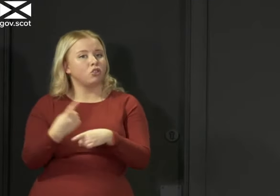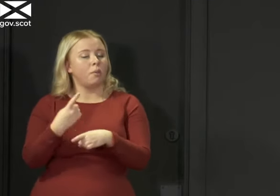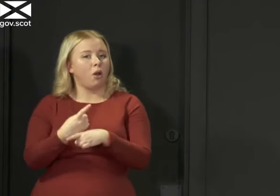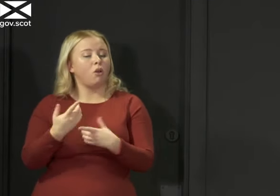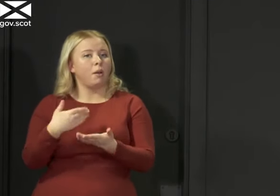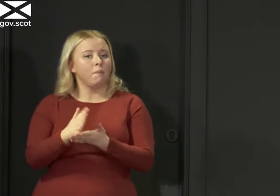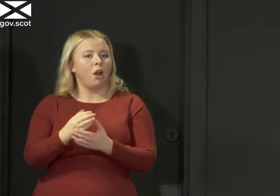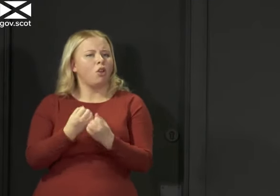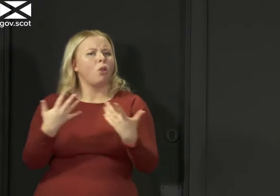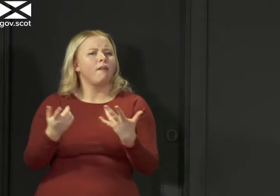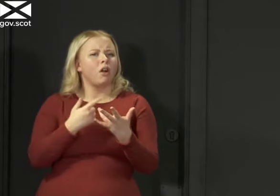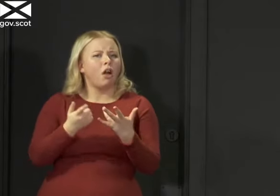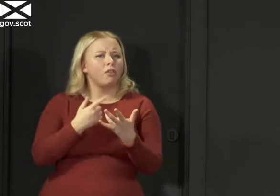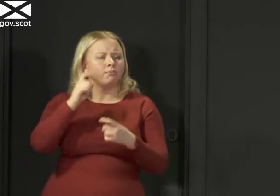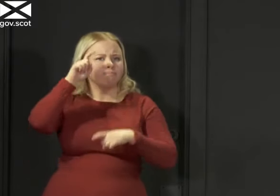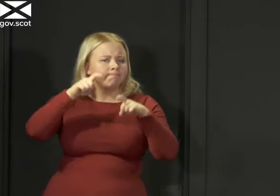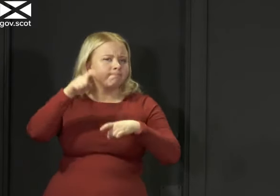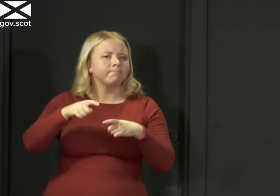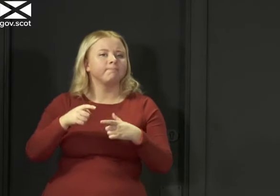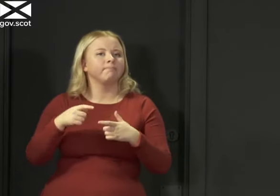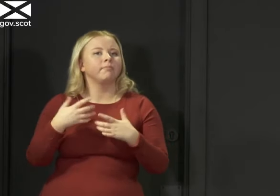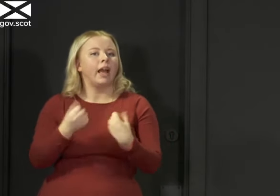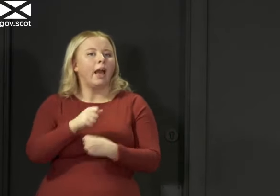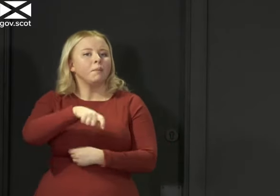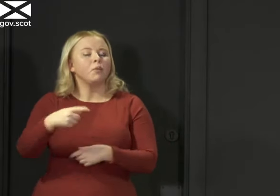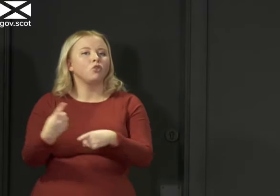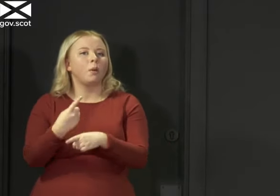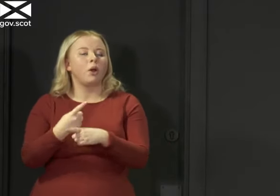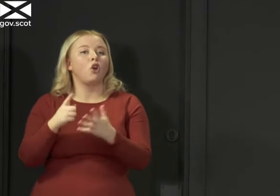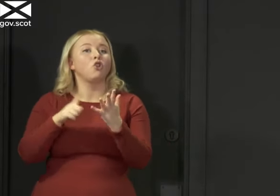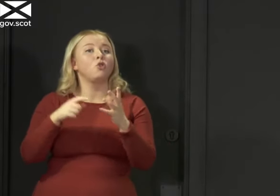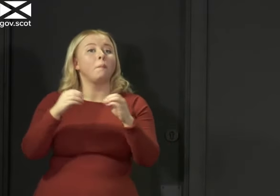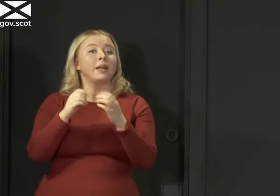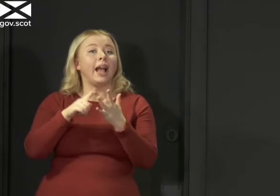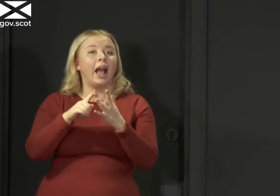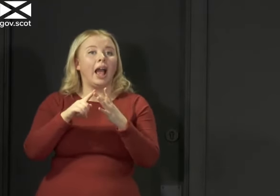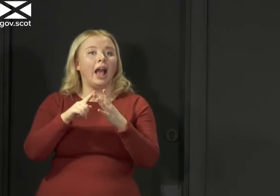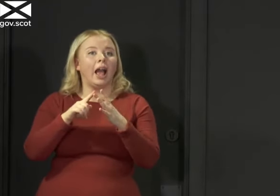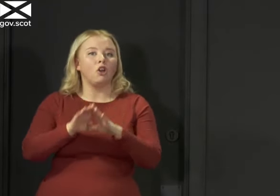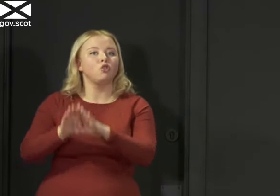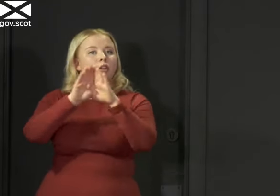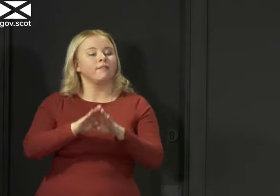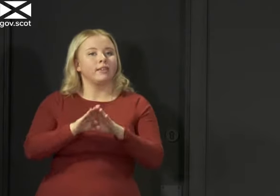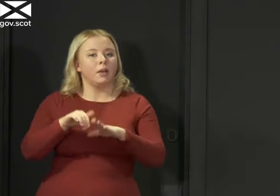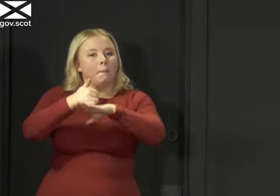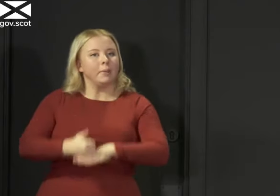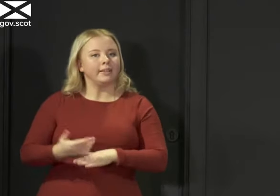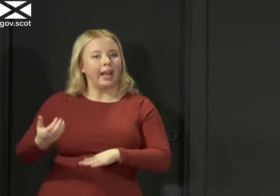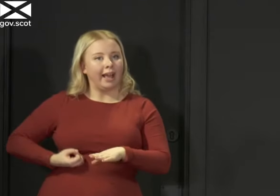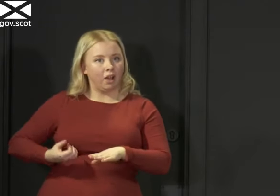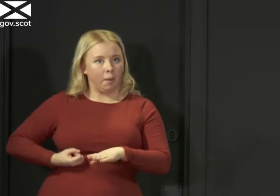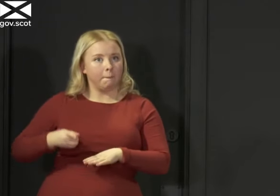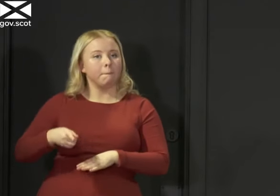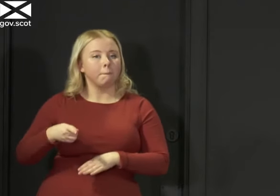you know, as part of a number of ideas, you know, we've had people talking about universal basic income as well. So all of these things, we're in unprecedented